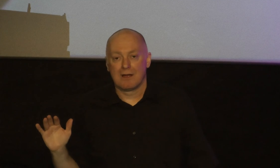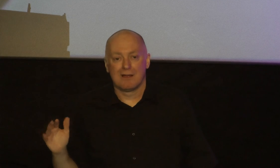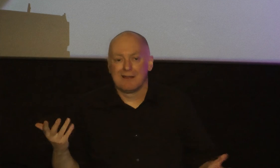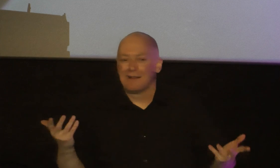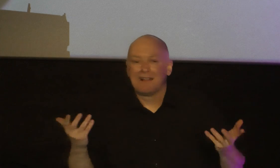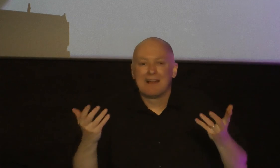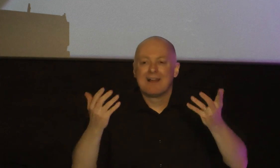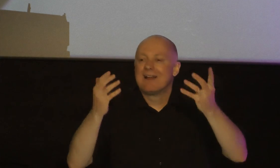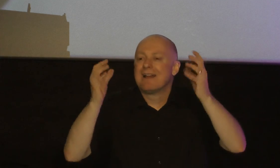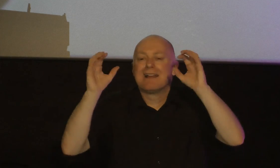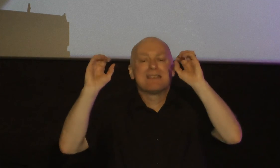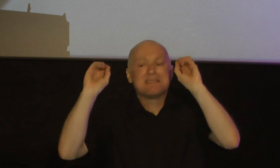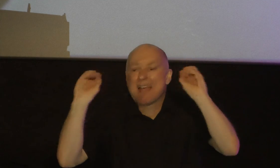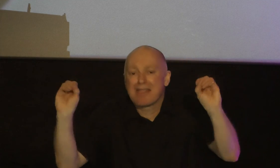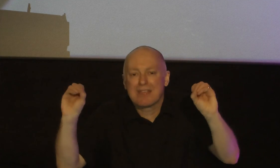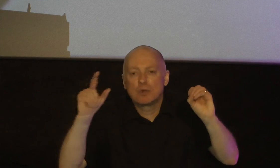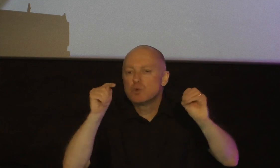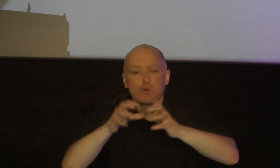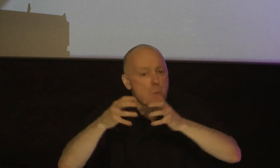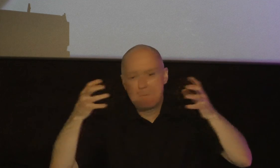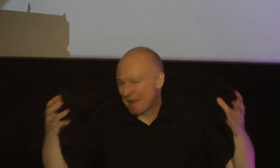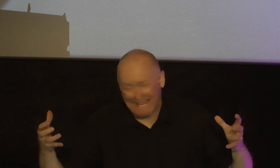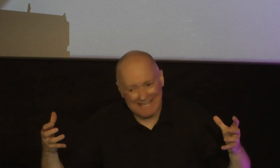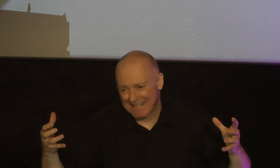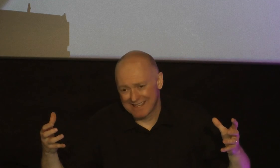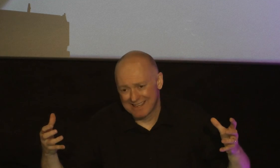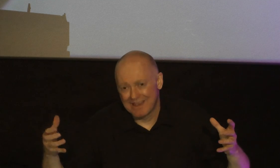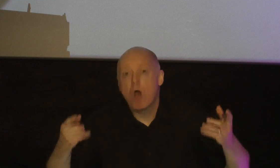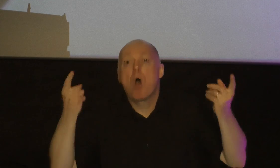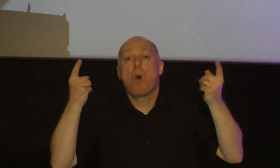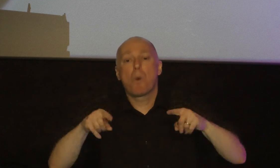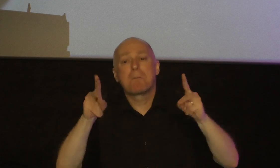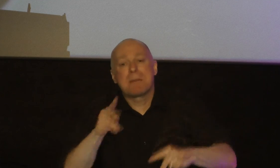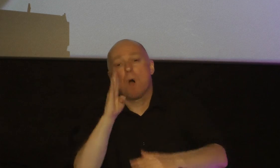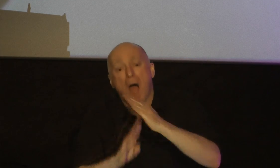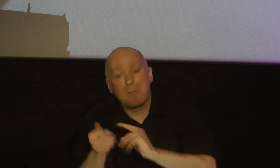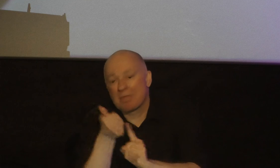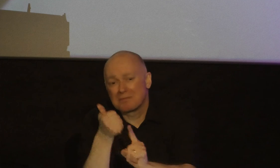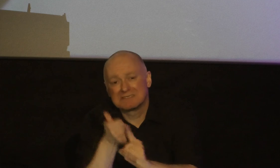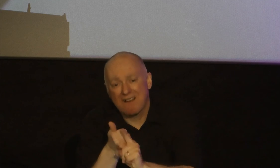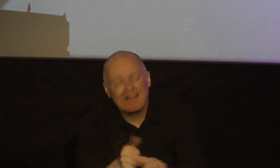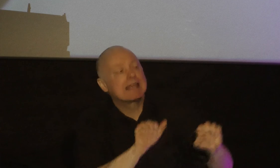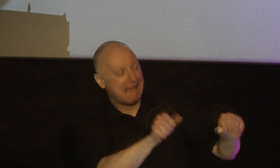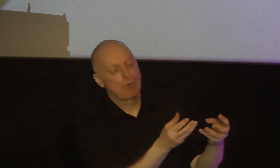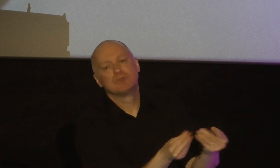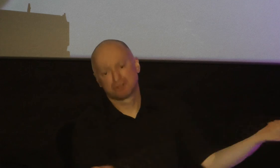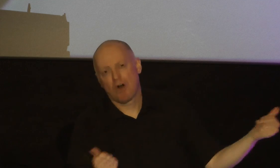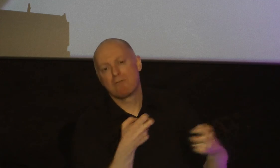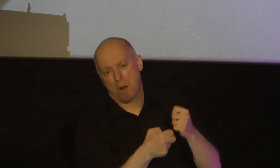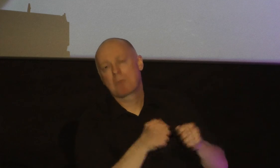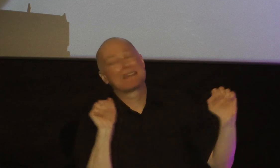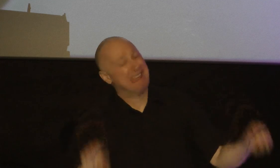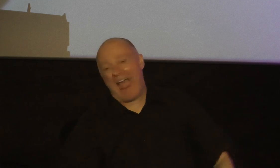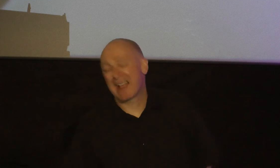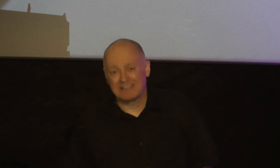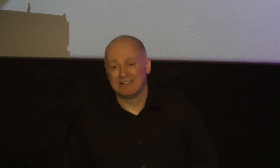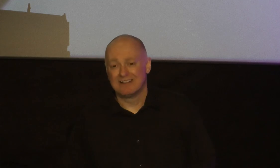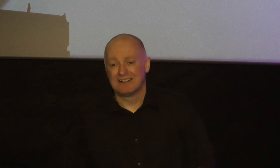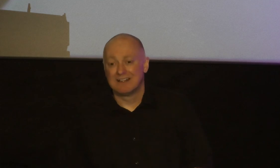insurmountable when people humble themselves I always say that sometimes I'm in a room with people